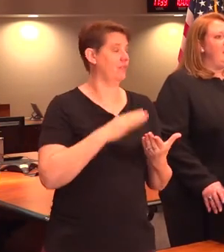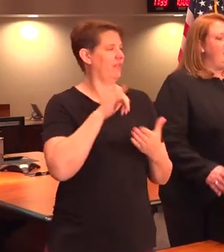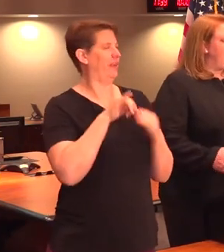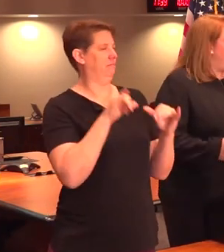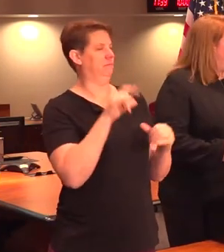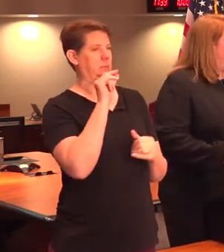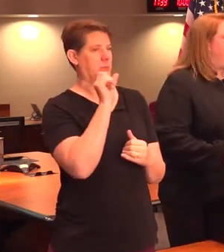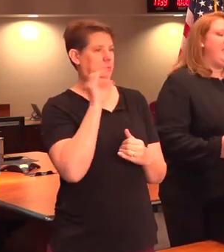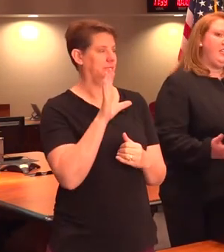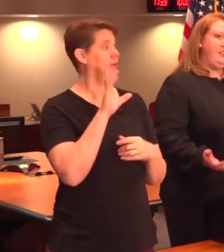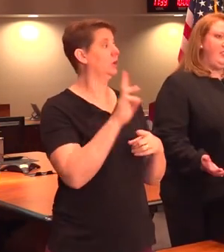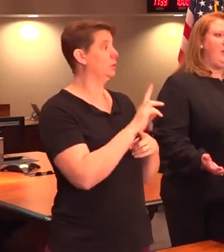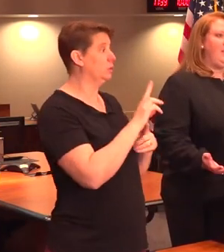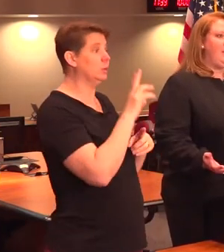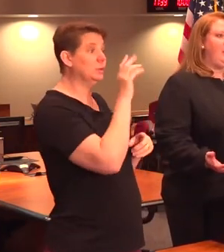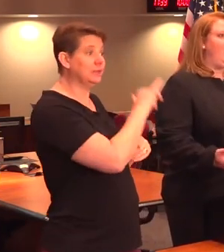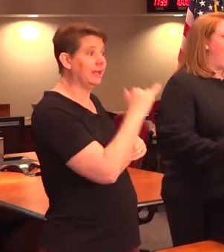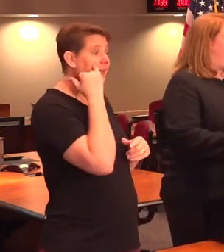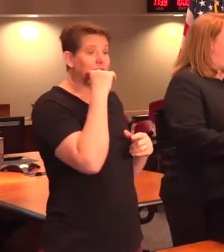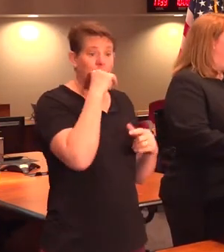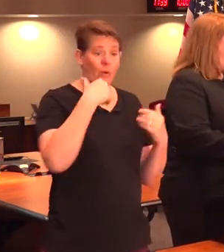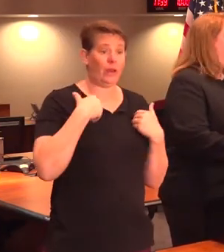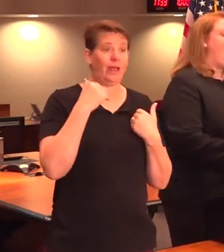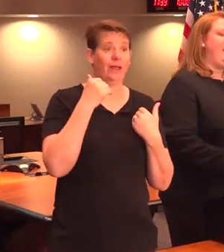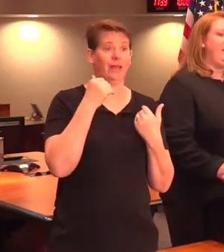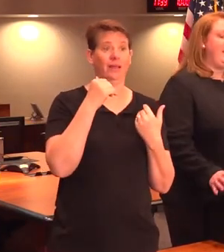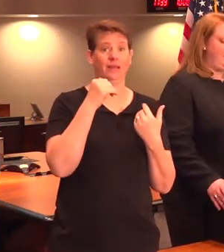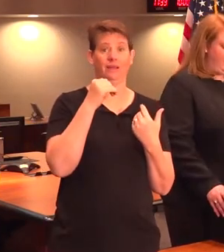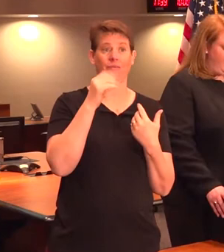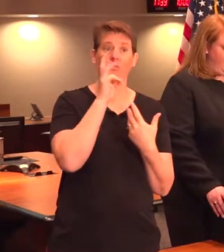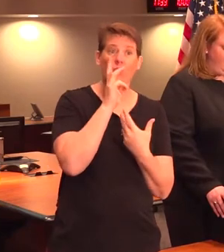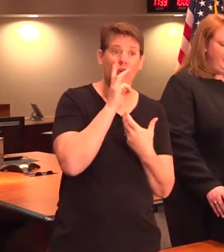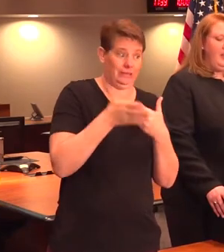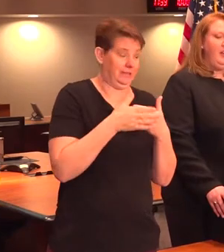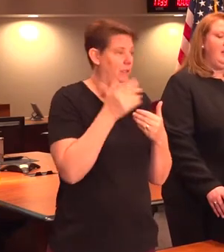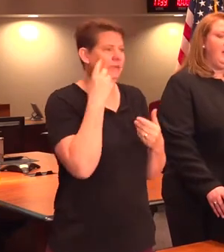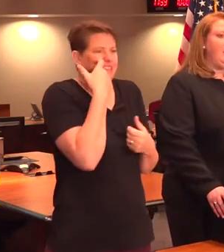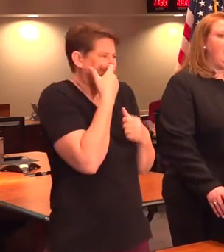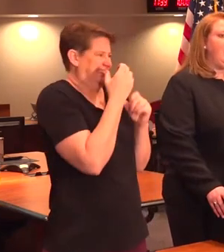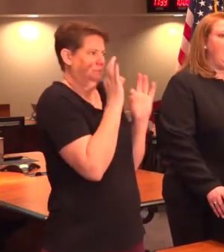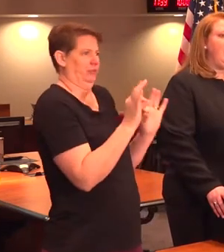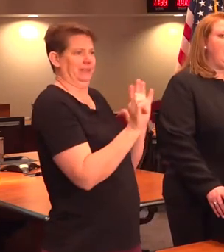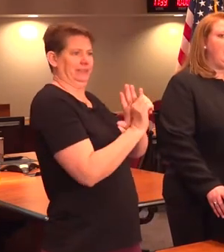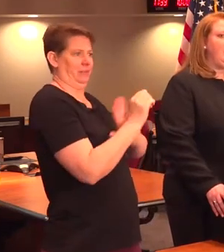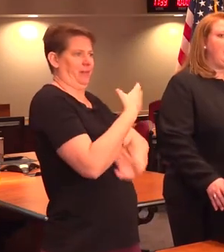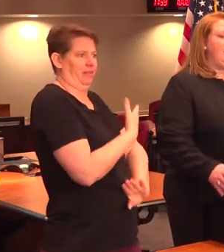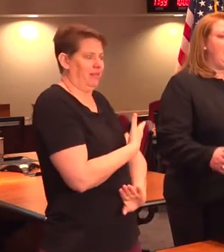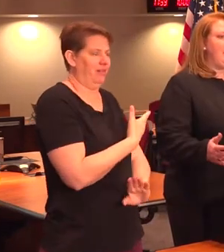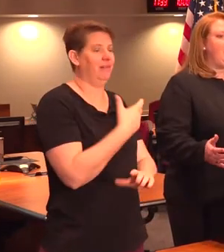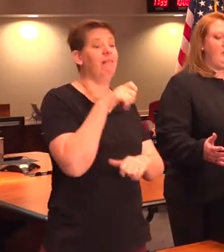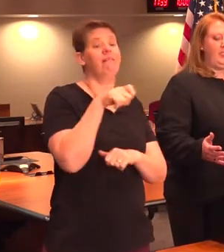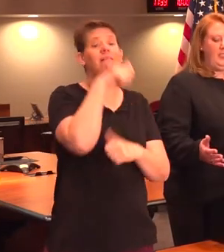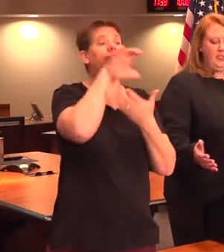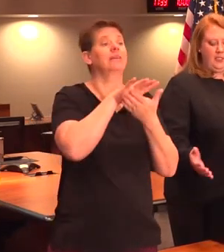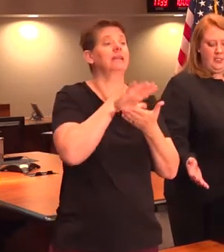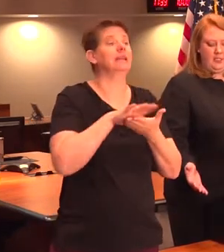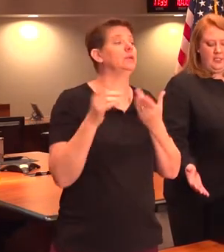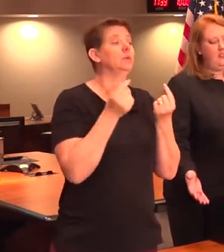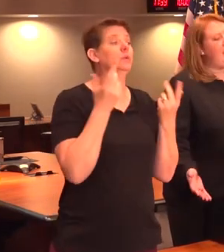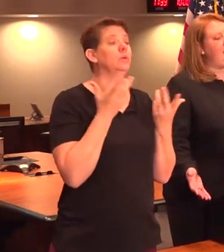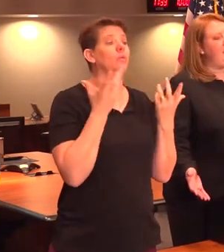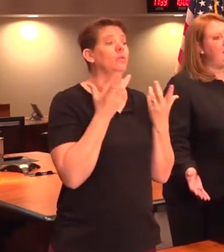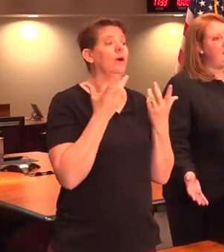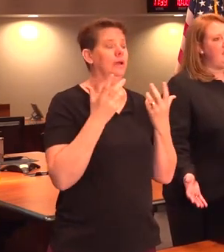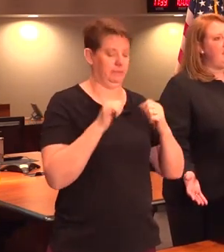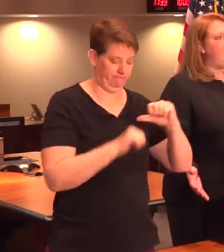And use the hand sanitizer if you don't have soap and water as we just saw a great example of. Another cleaning method we want to use is